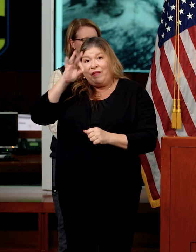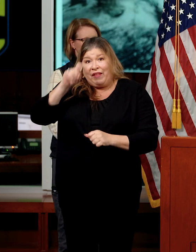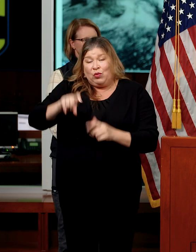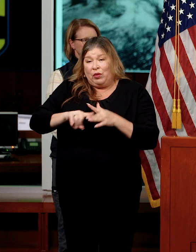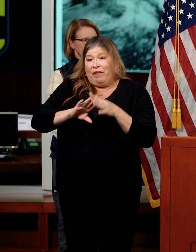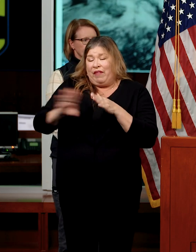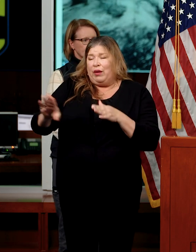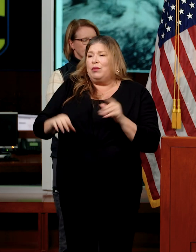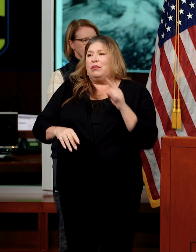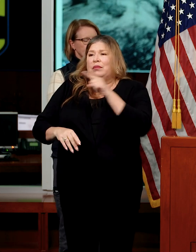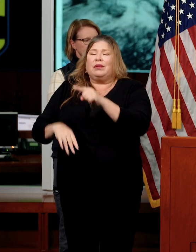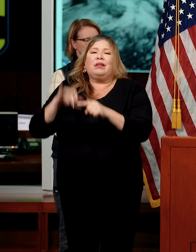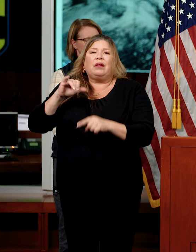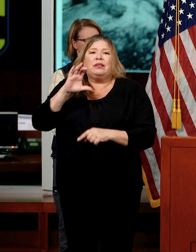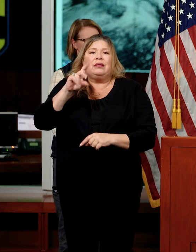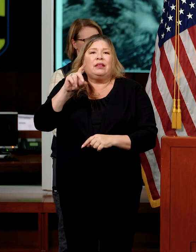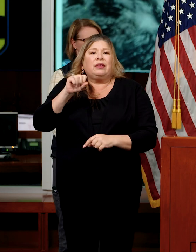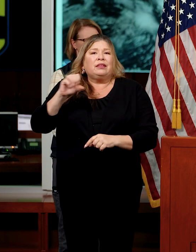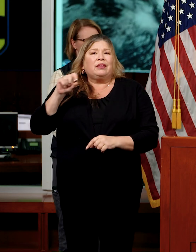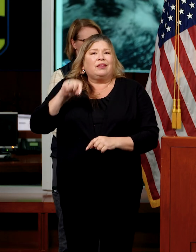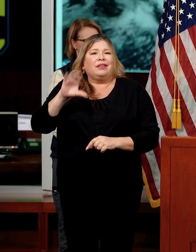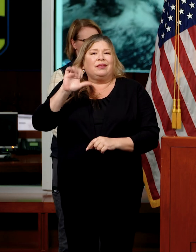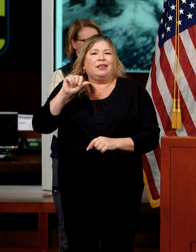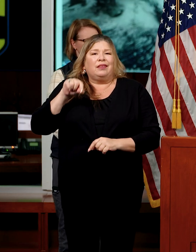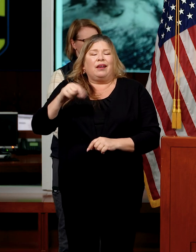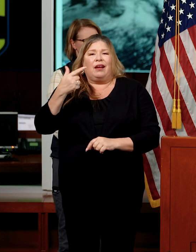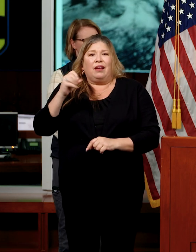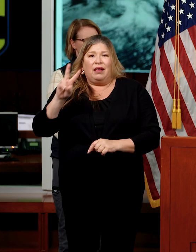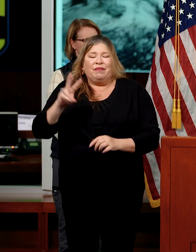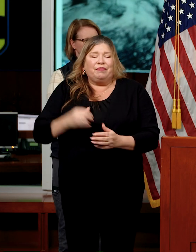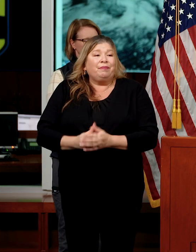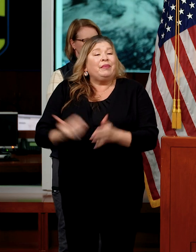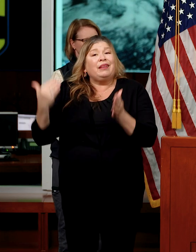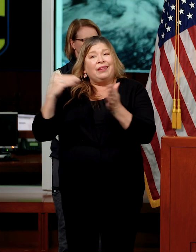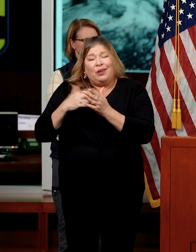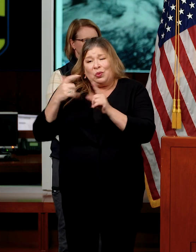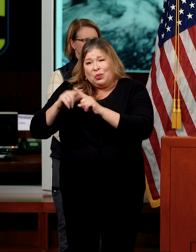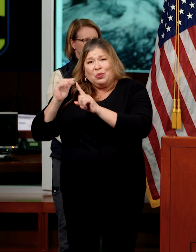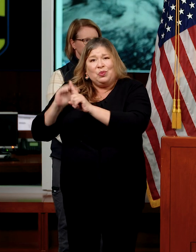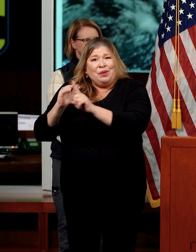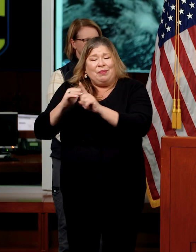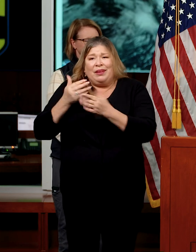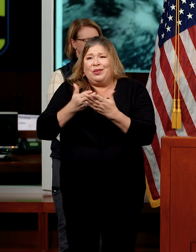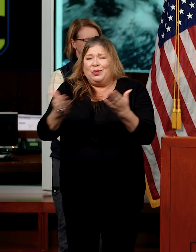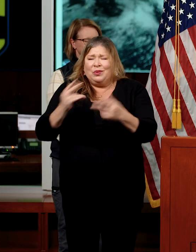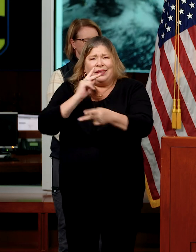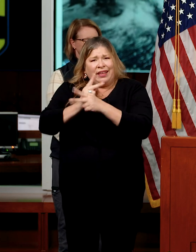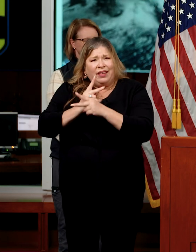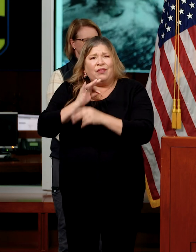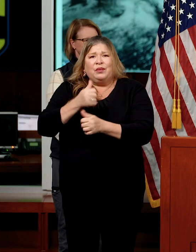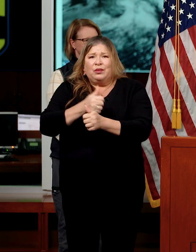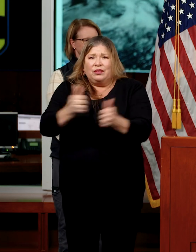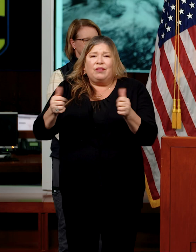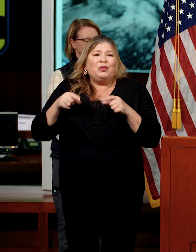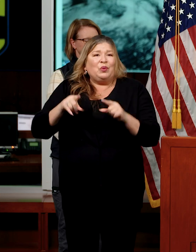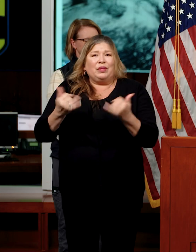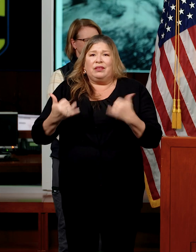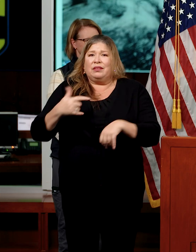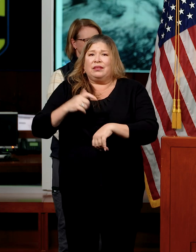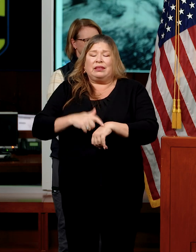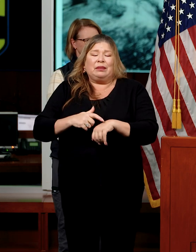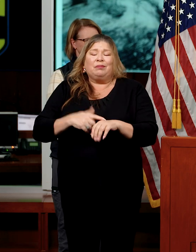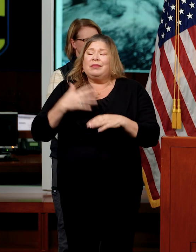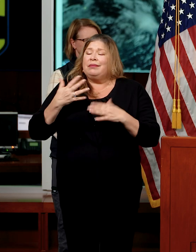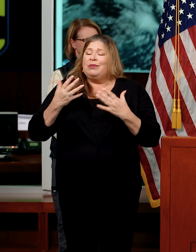cdss.ca.gov. Again, I want to remind you to take care of yourselves in this event. No